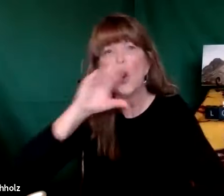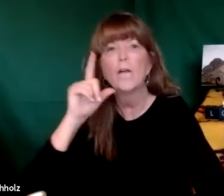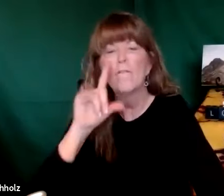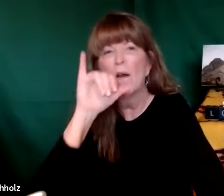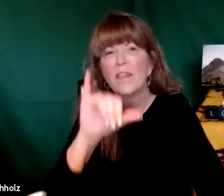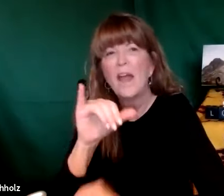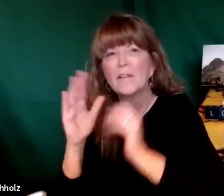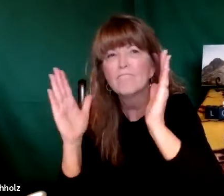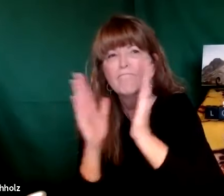out